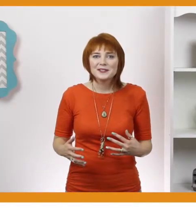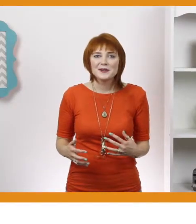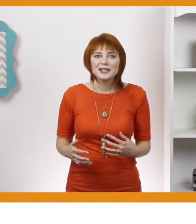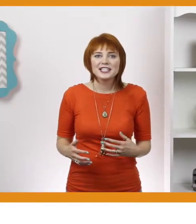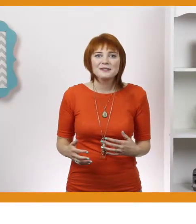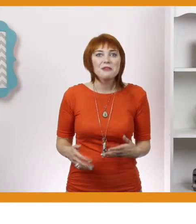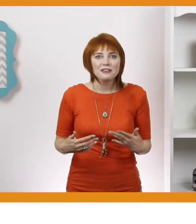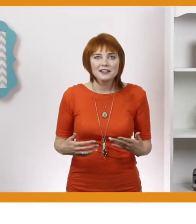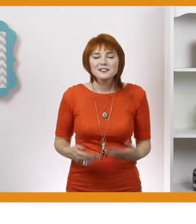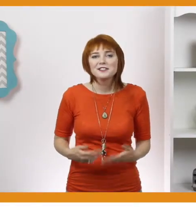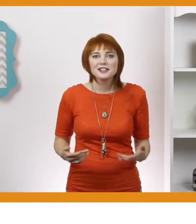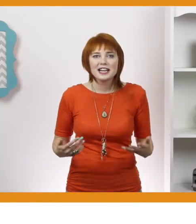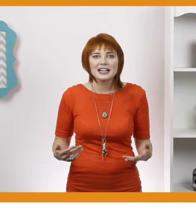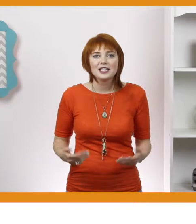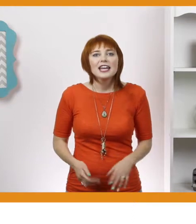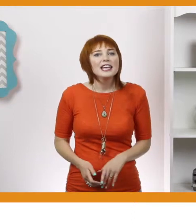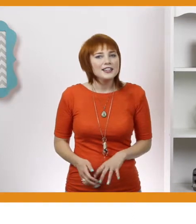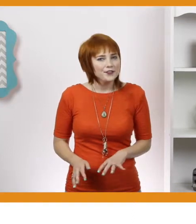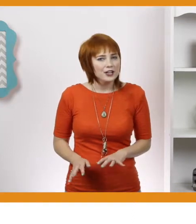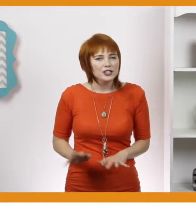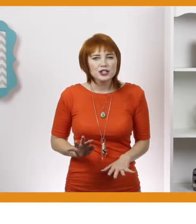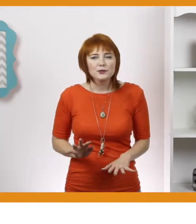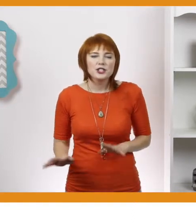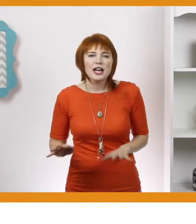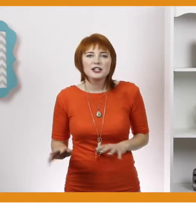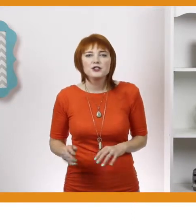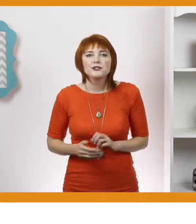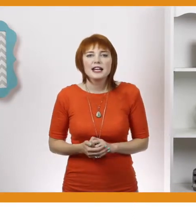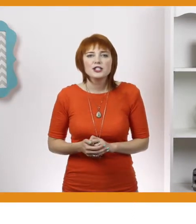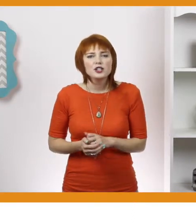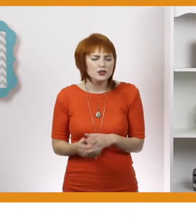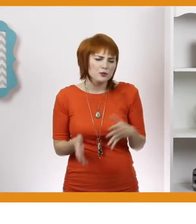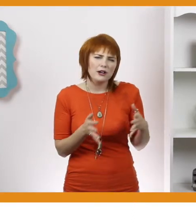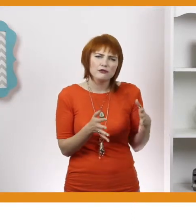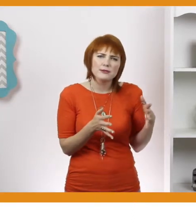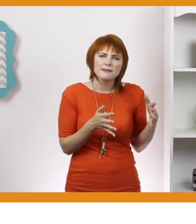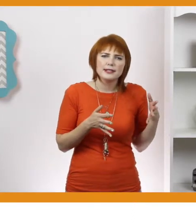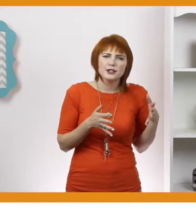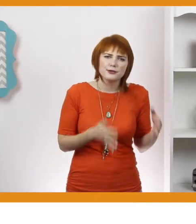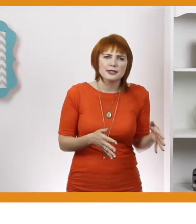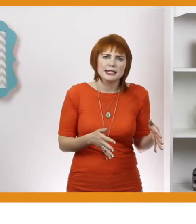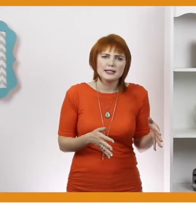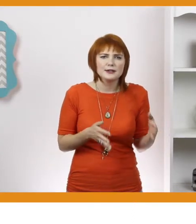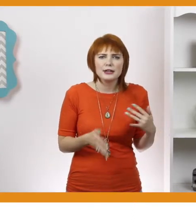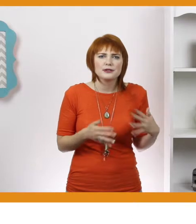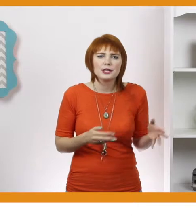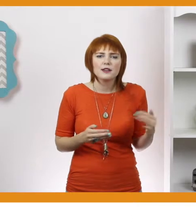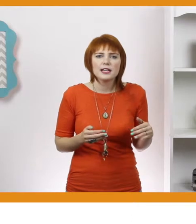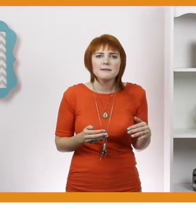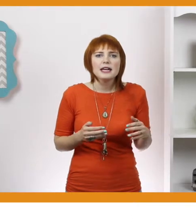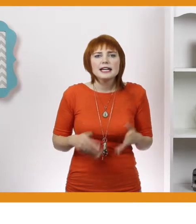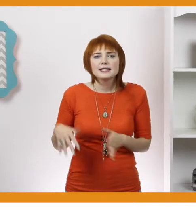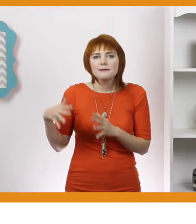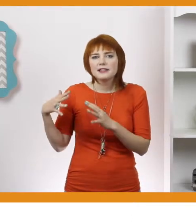can make the association and then start signing. If you're not sure which sign to choose next, choose one from something in your routine so that you're